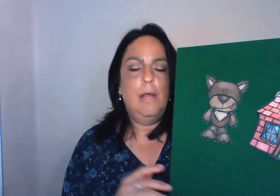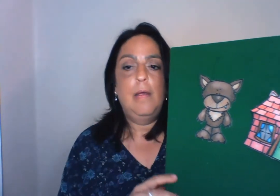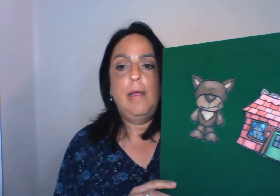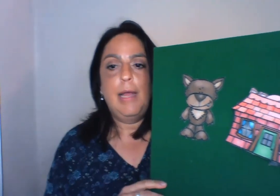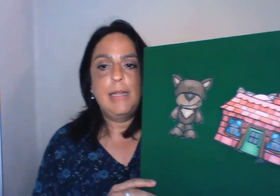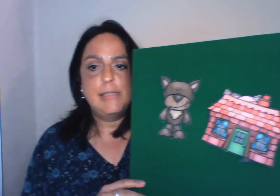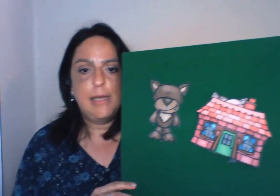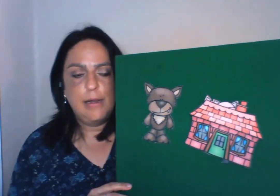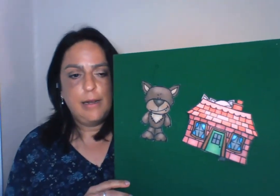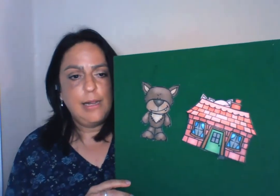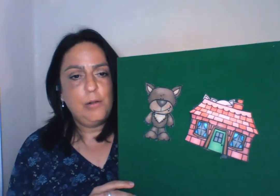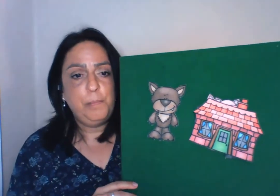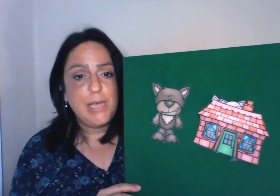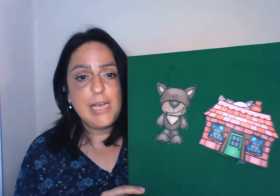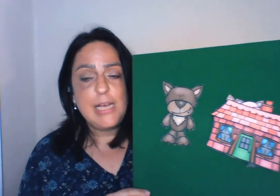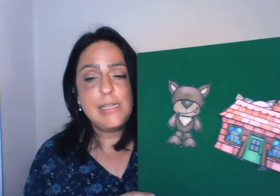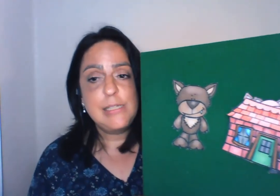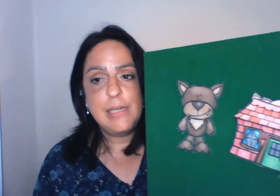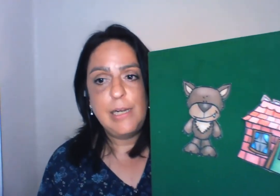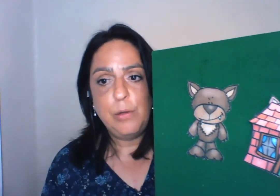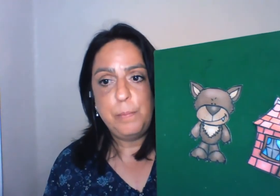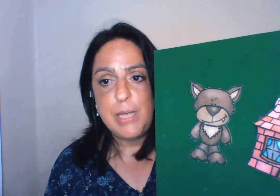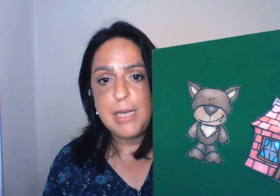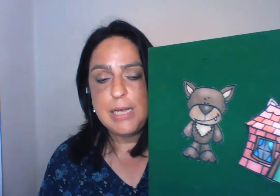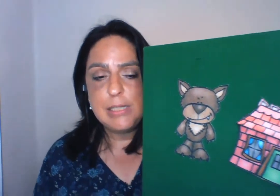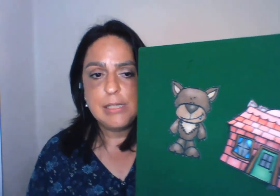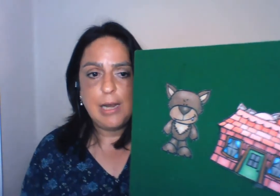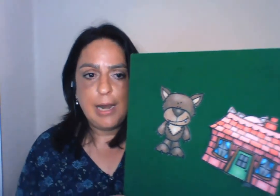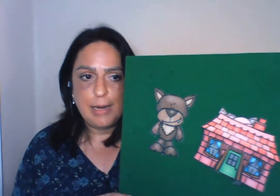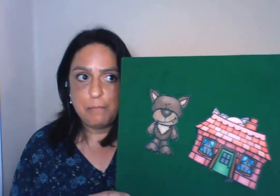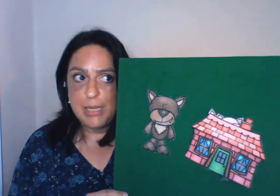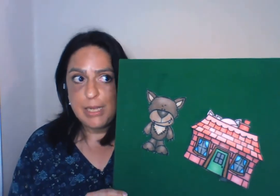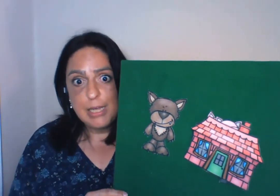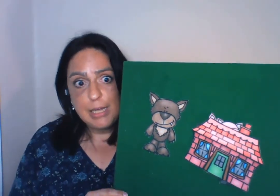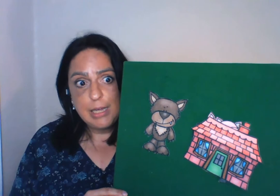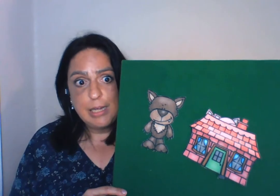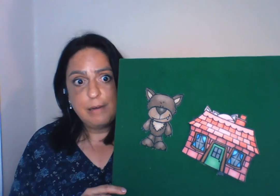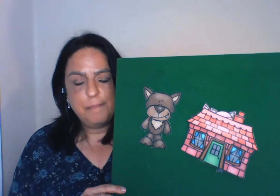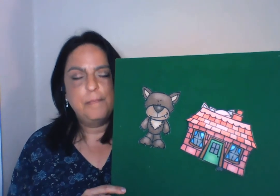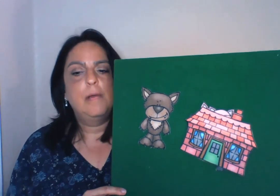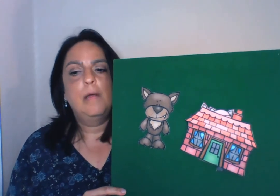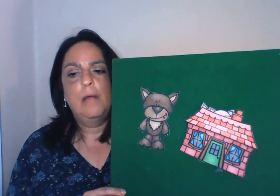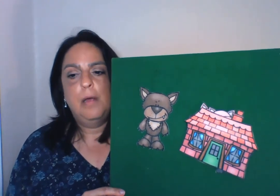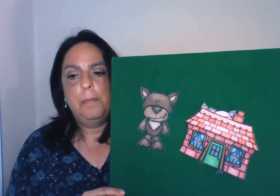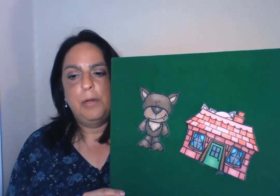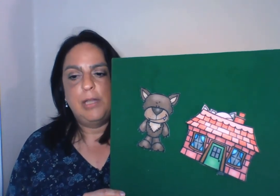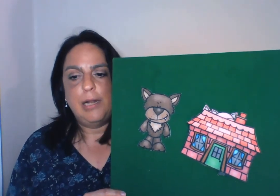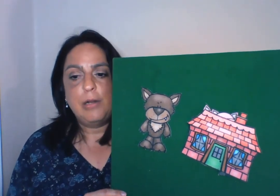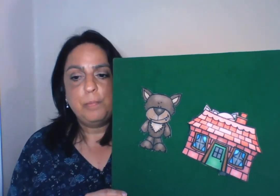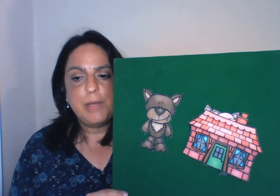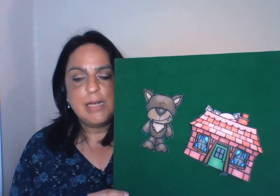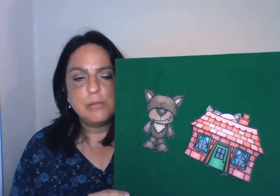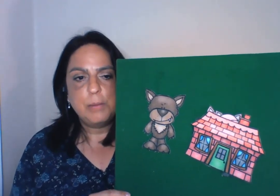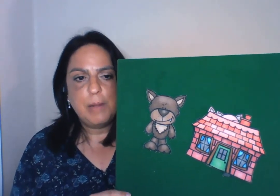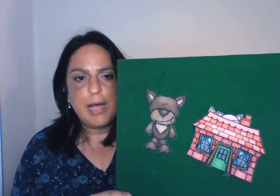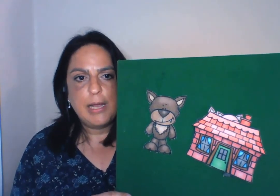And he said, little piggies, little piggies, let me in. But the little piggies replied,